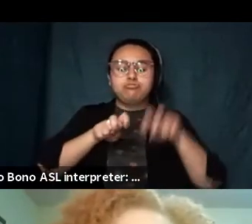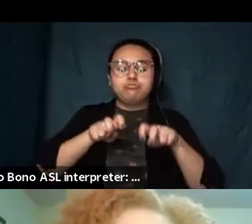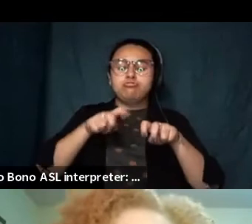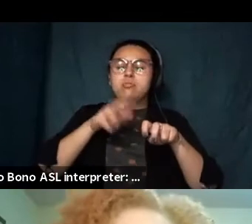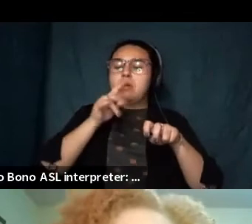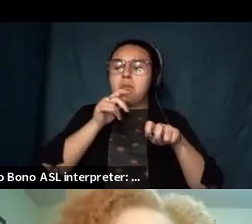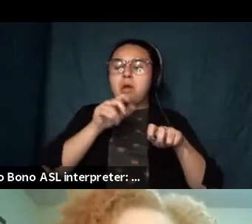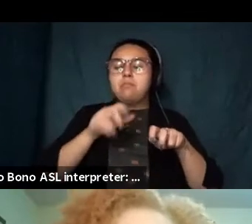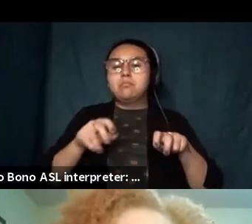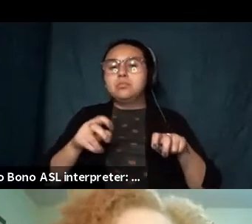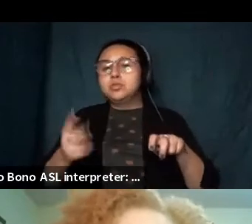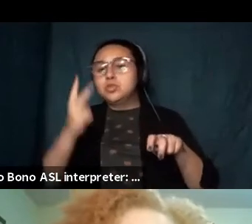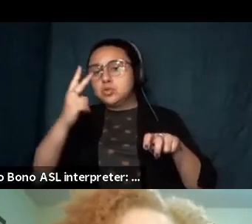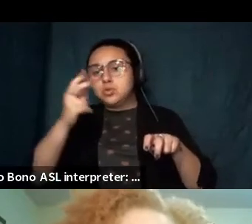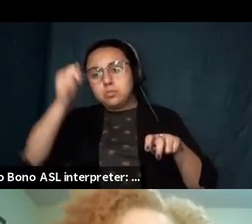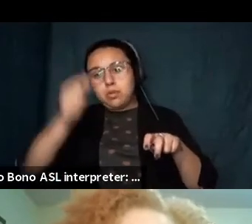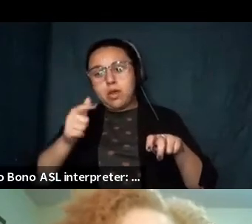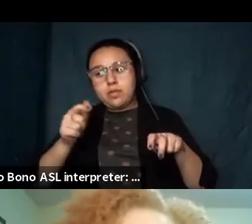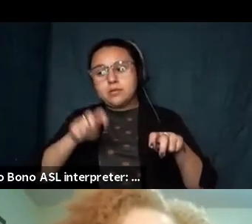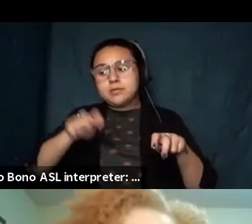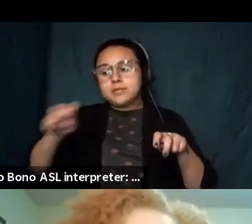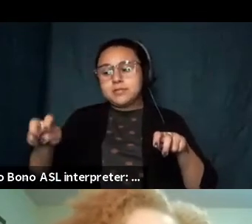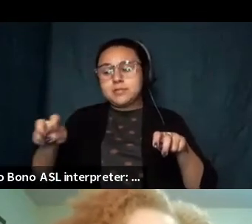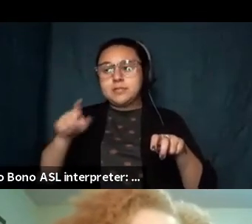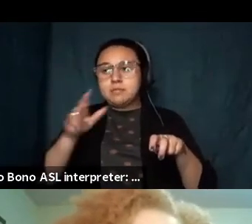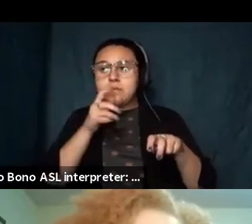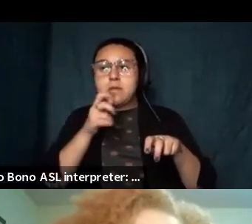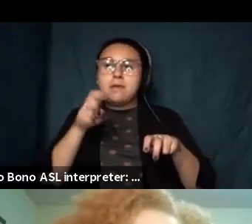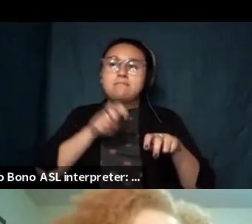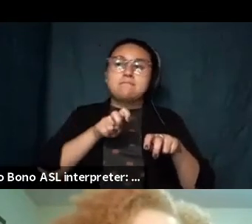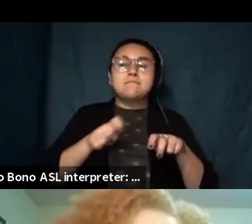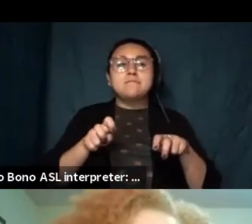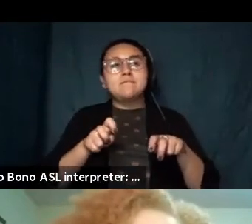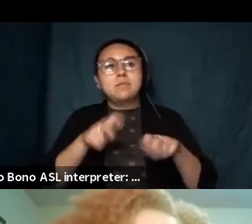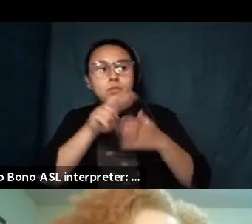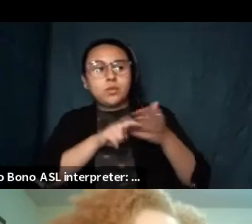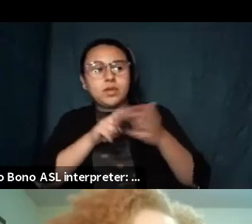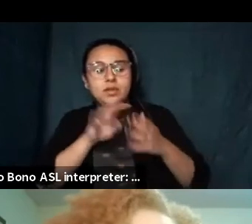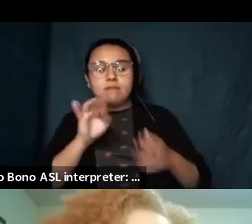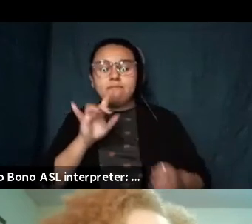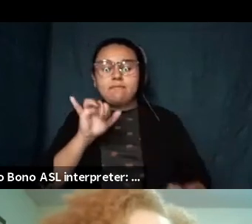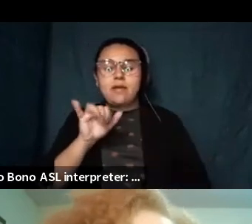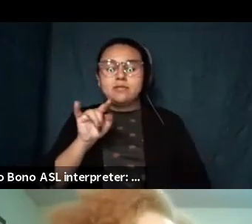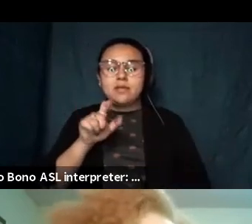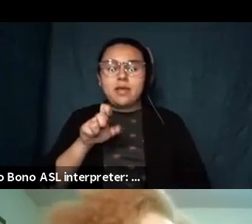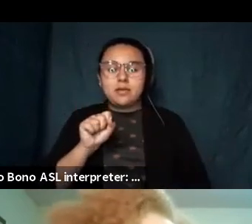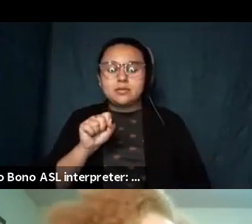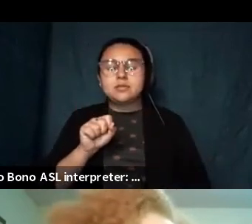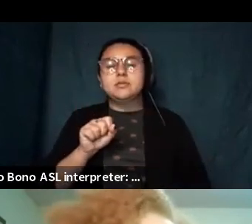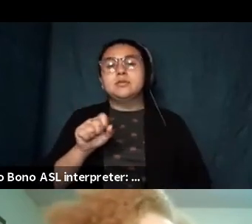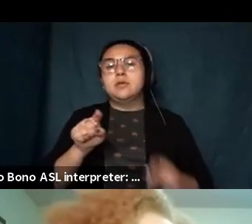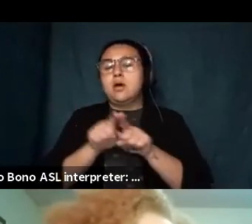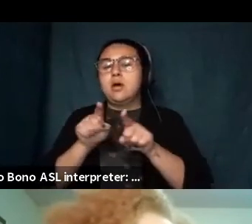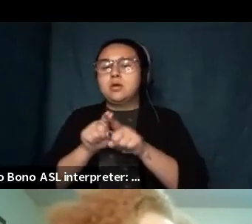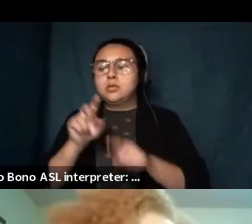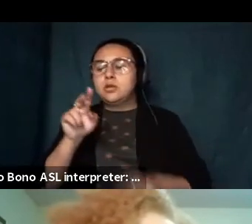brothers and her reading us fairy tales or us chanting nursery rhymes together um so it's just a very kind of formative